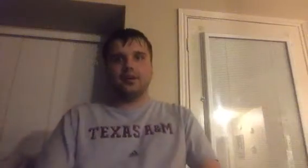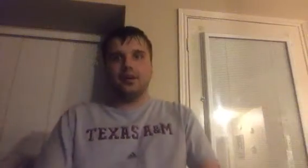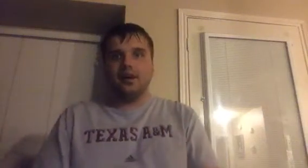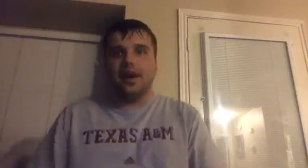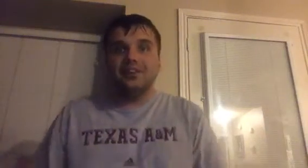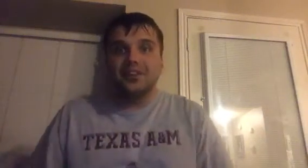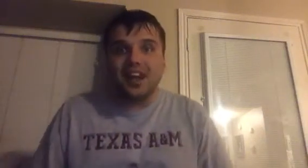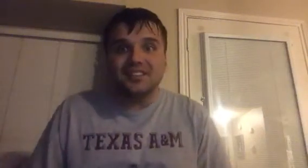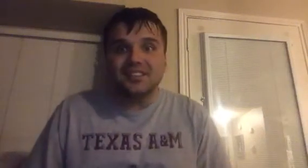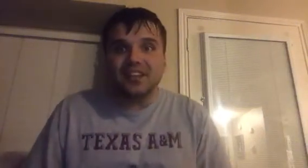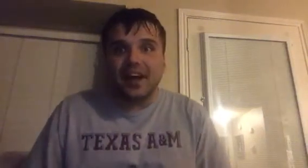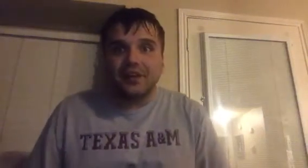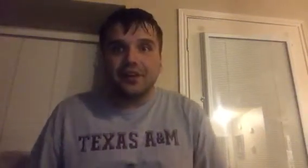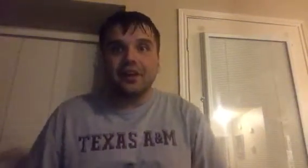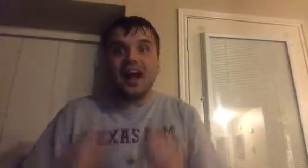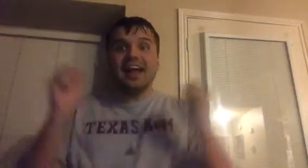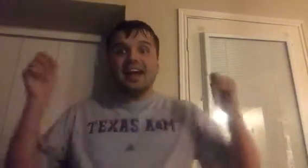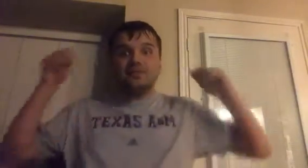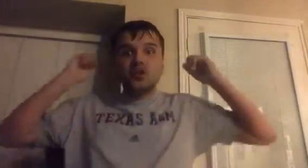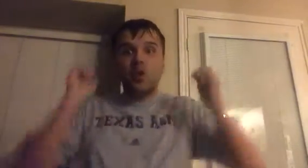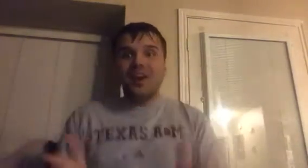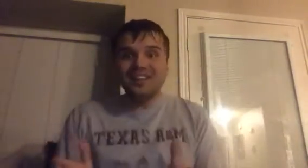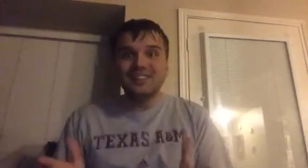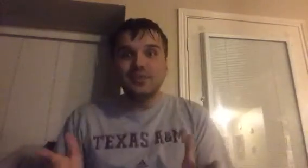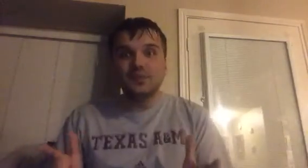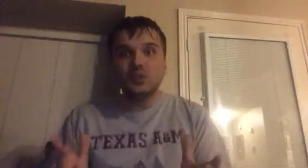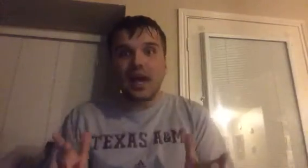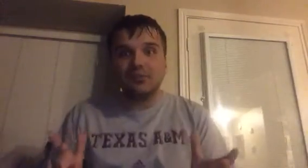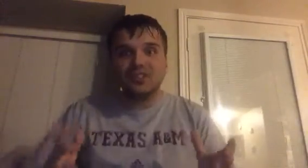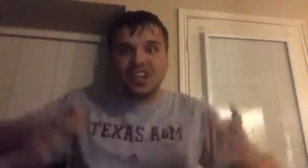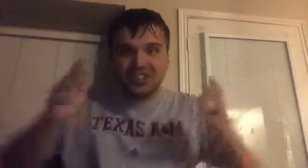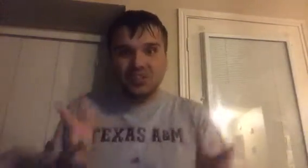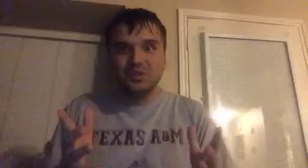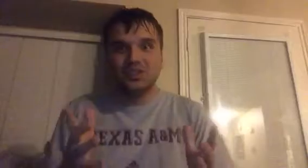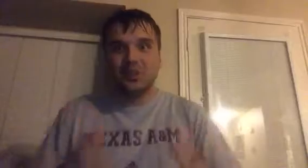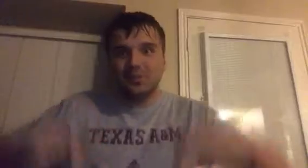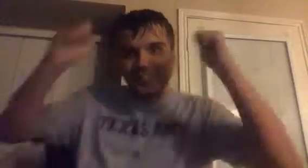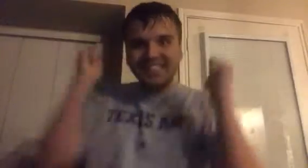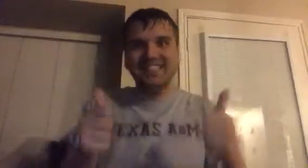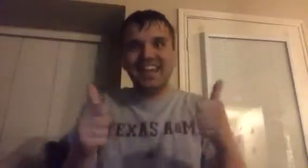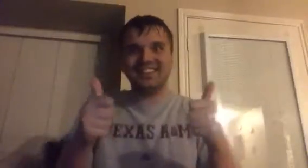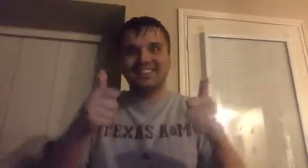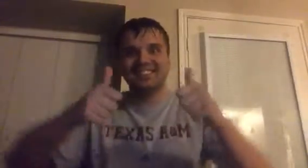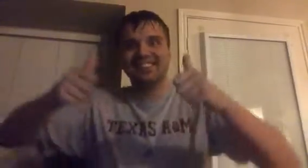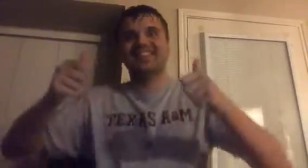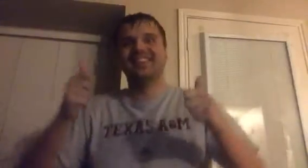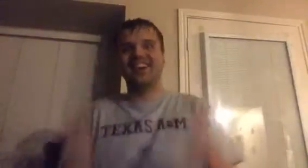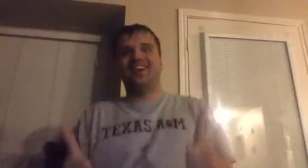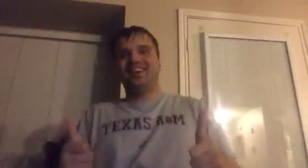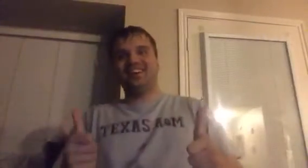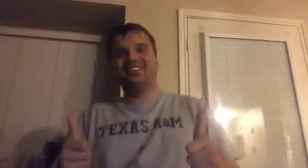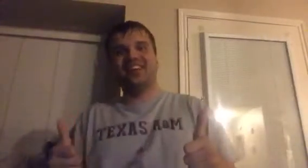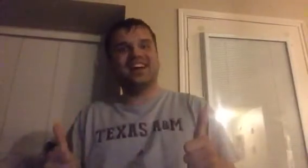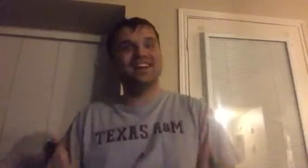hey there guys it's Kyle here I have 20 subscribers on YouTube yes oh man